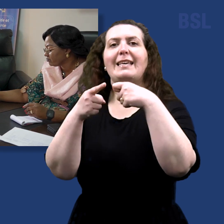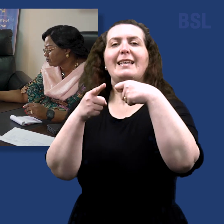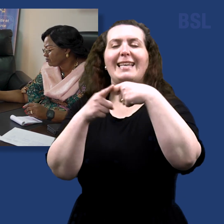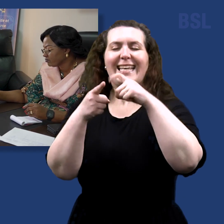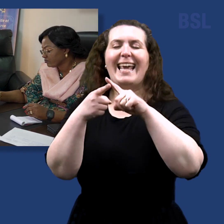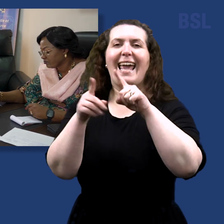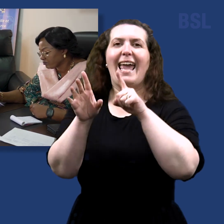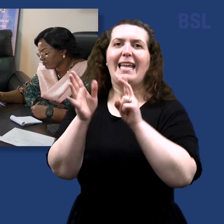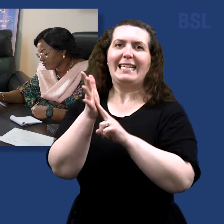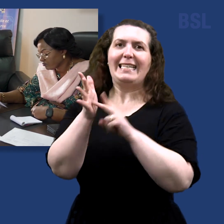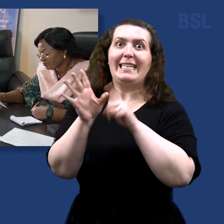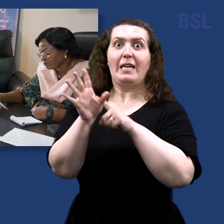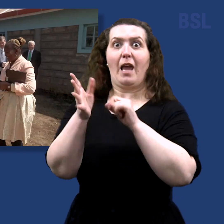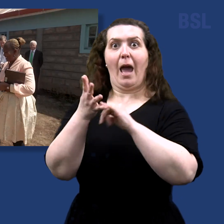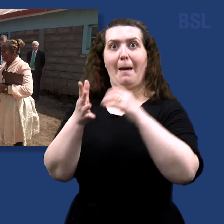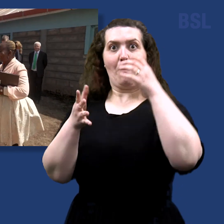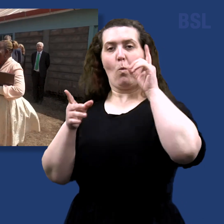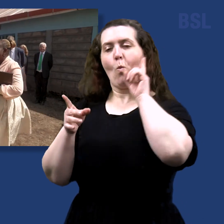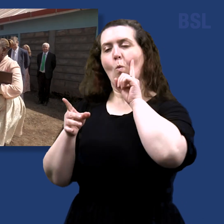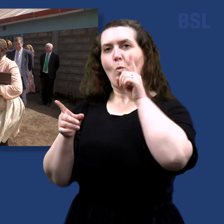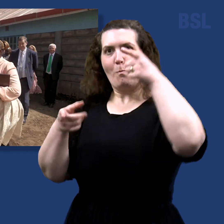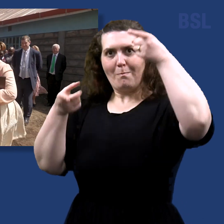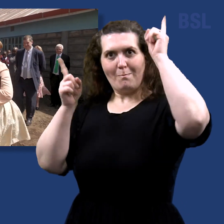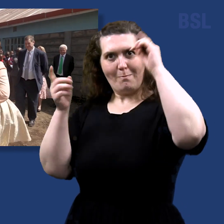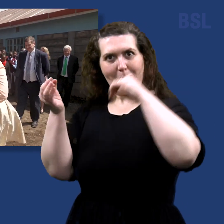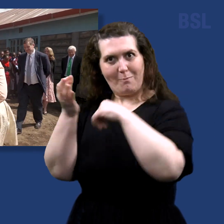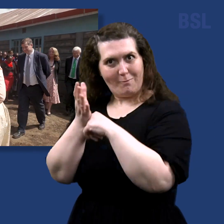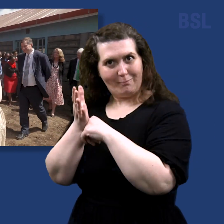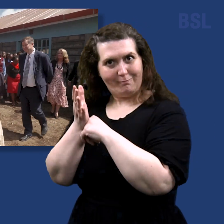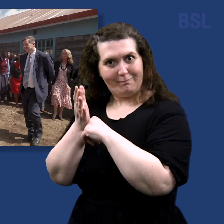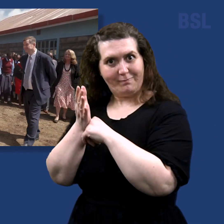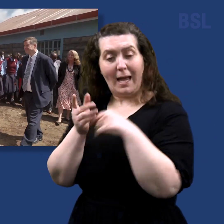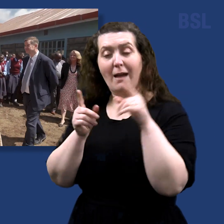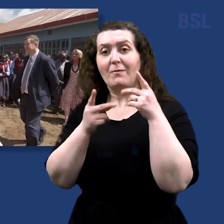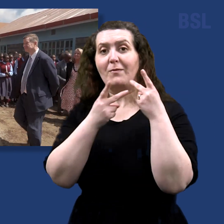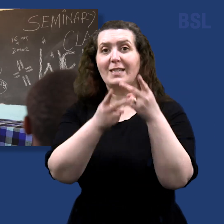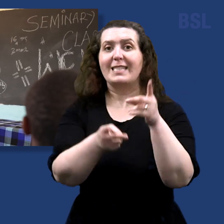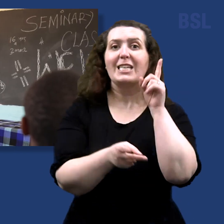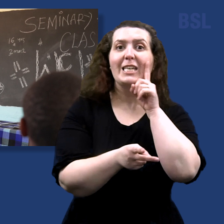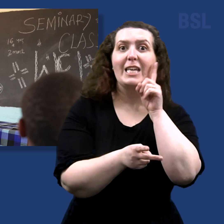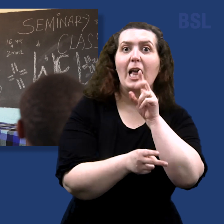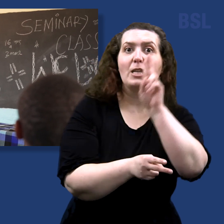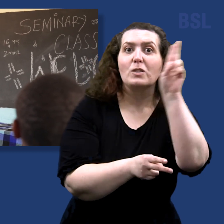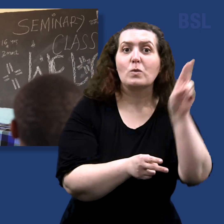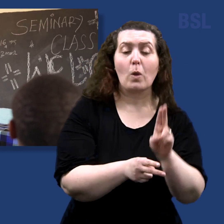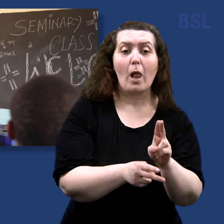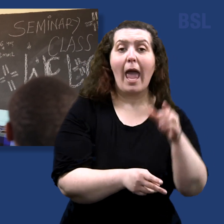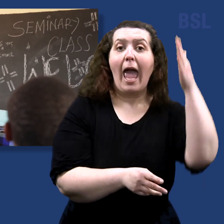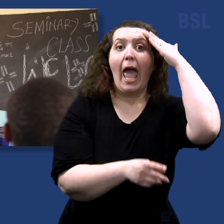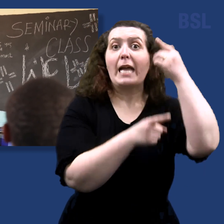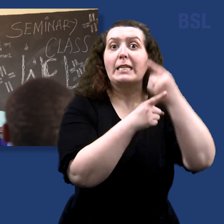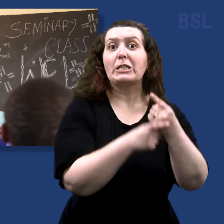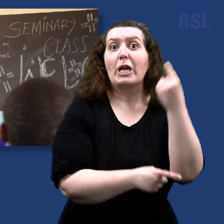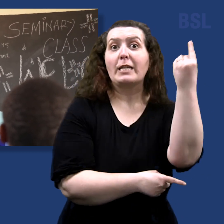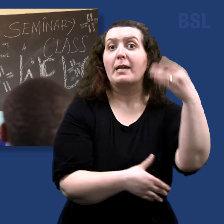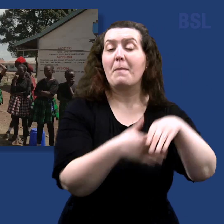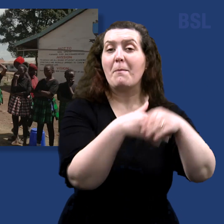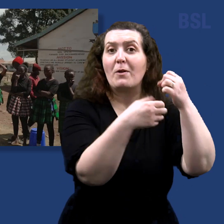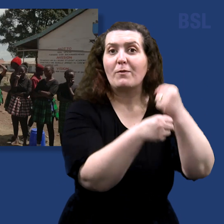visited a girls' in Canale where the principal is a member of the church. As time